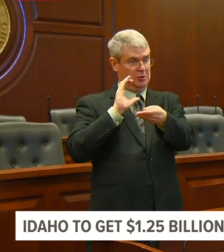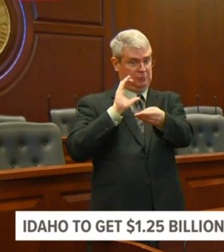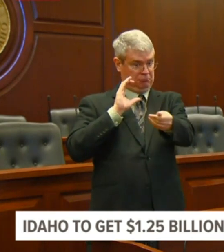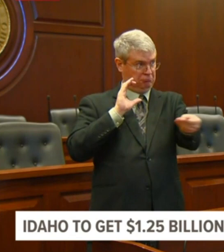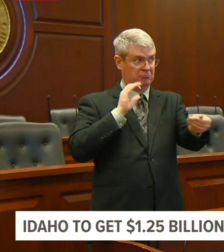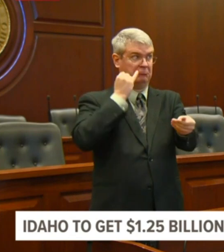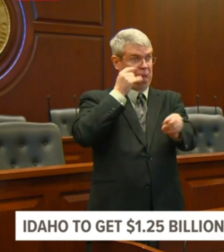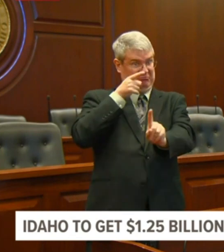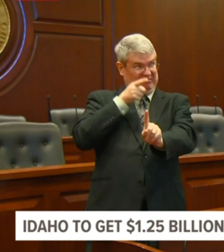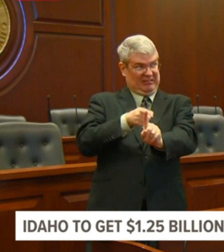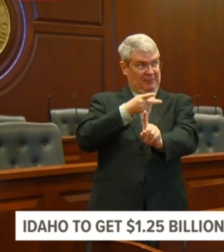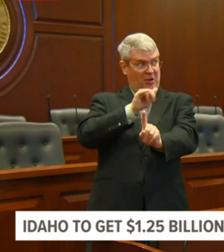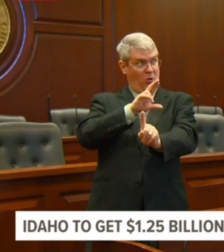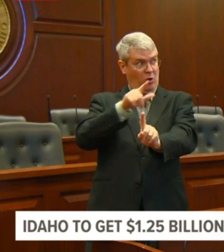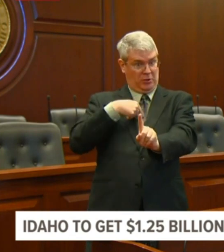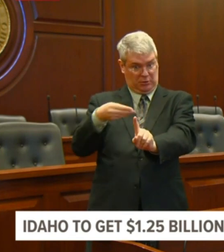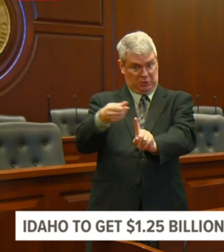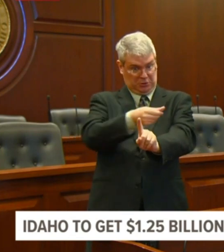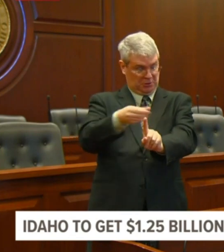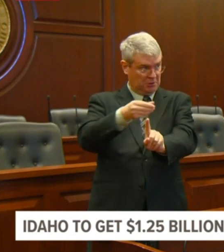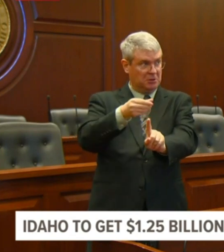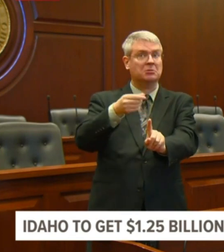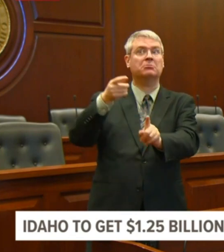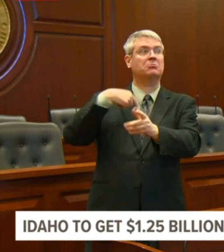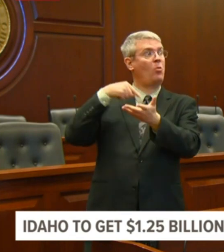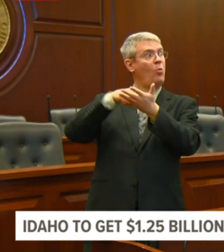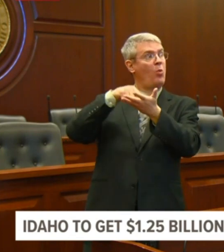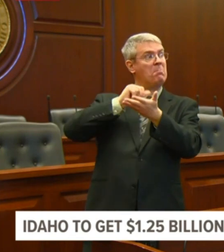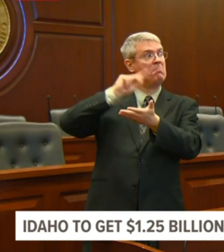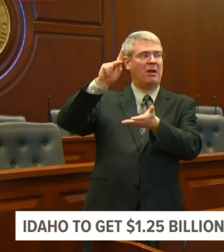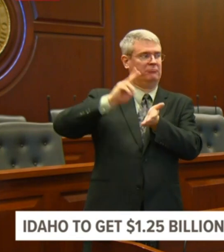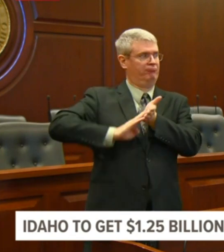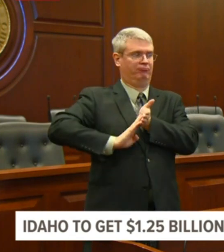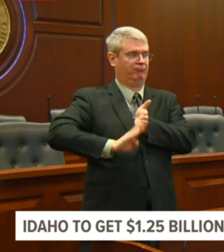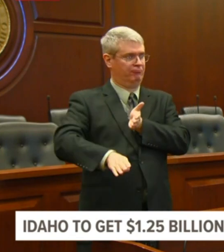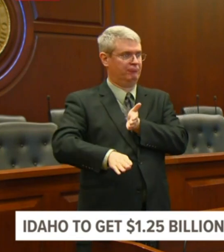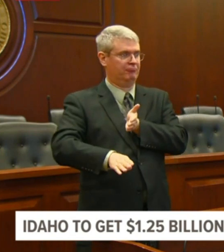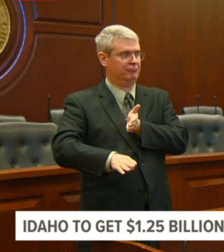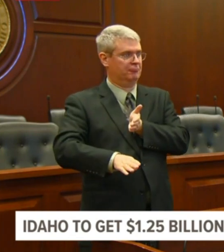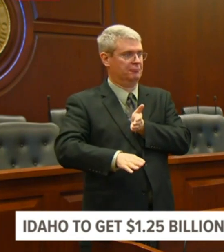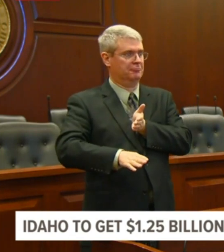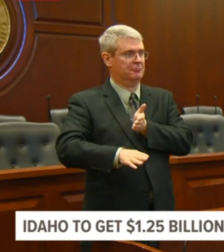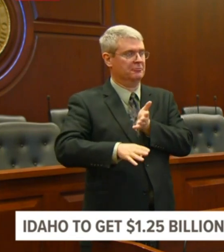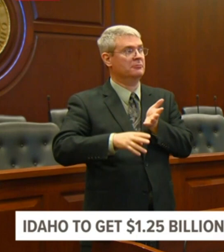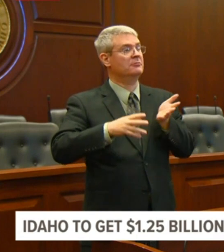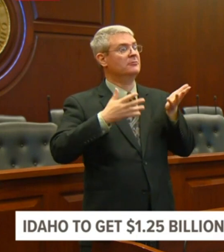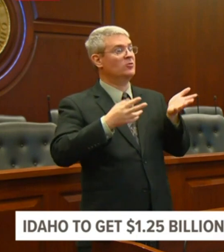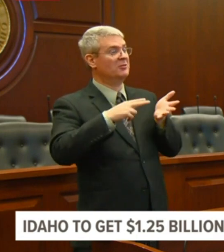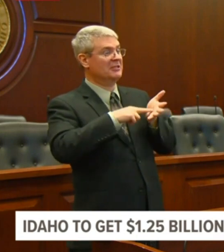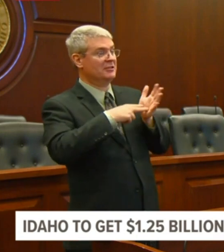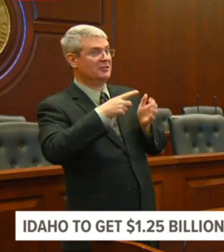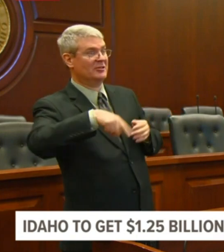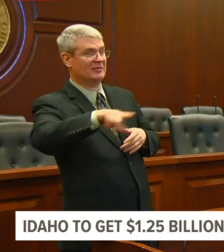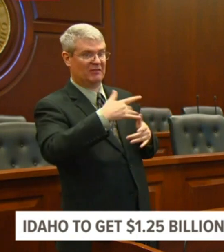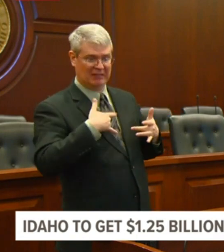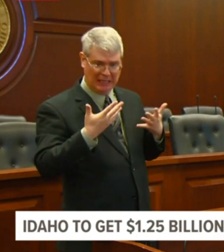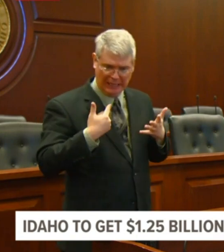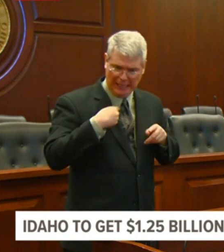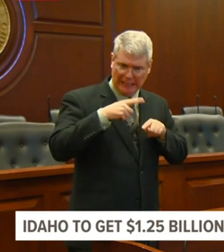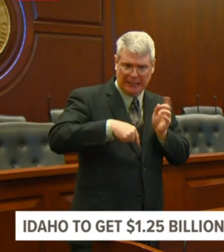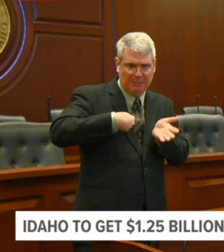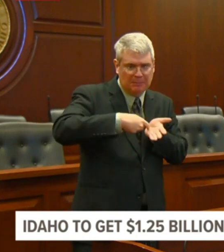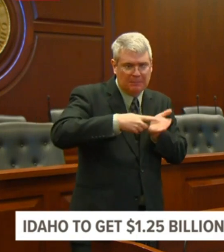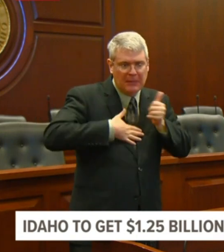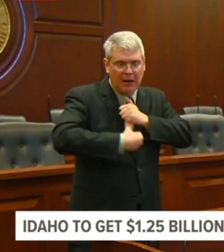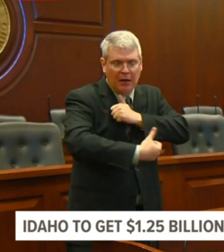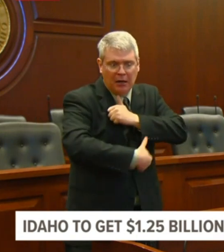authorized to make Paycheck Protection Loans, which will alleviate a lot of the bottleneck that we are seeing with our online portal at this